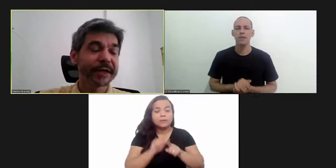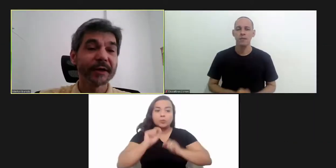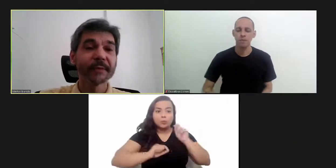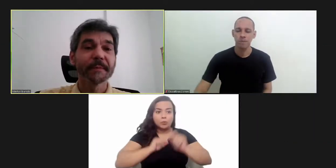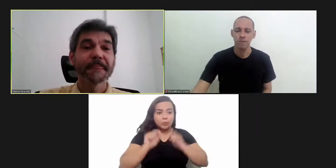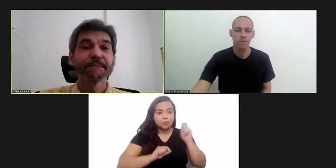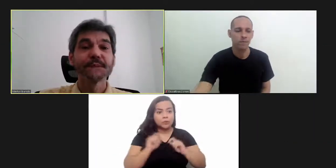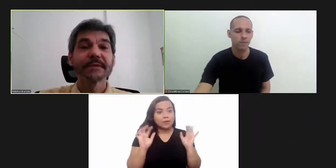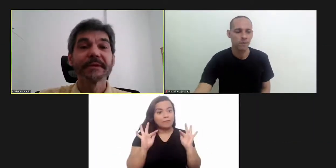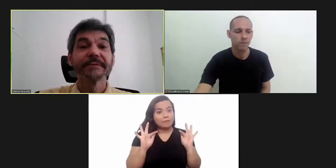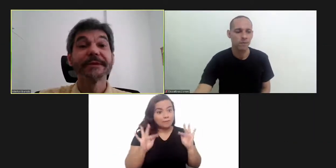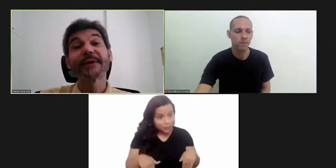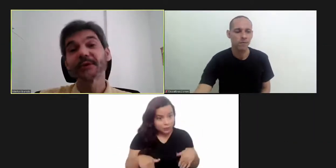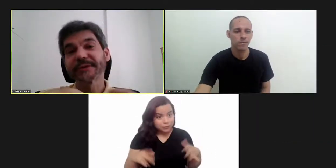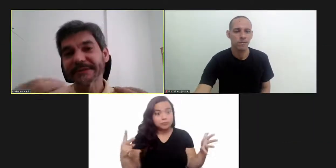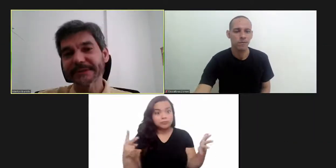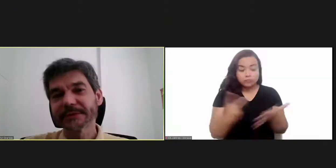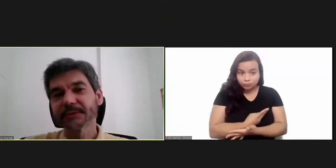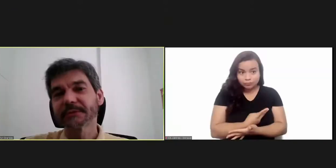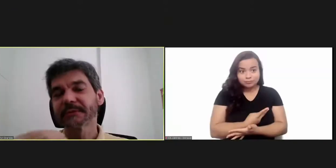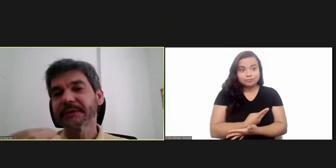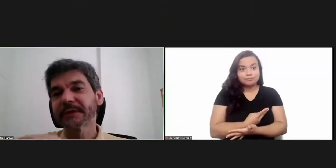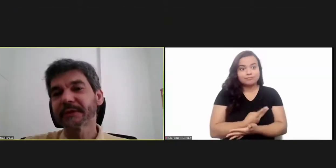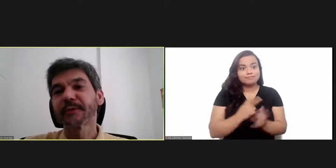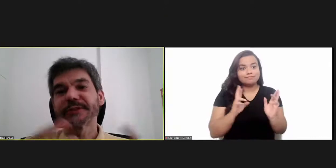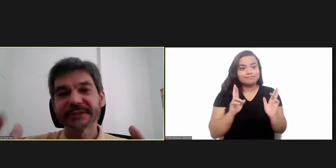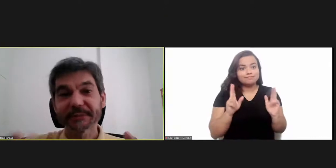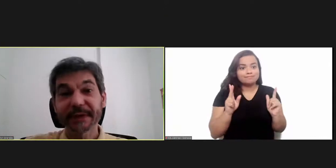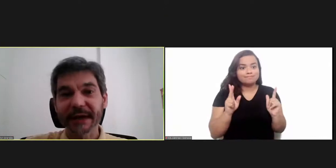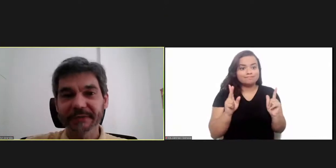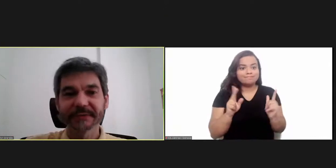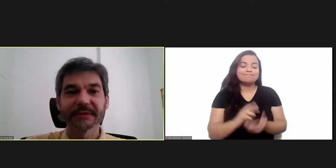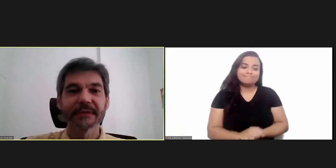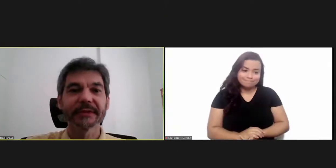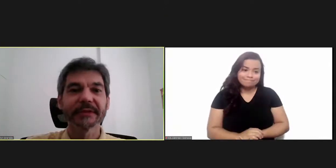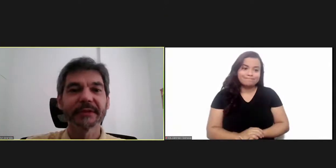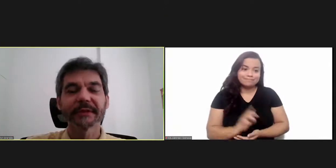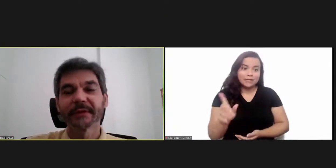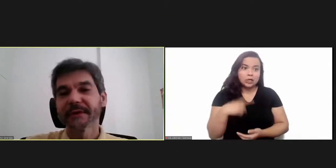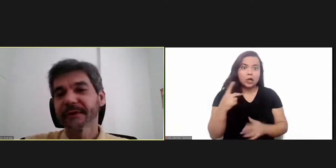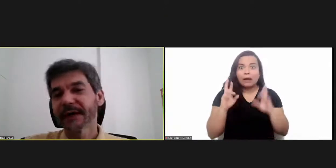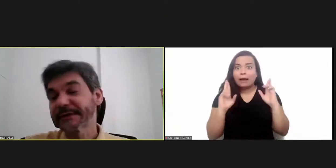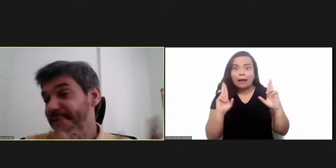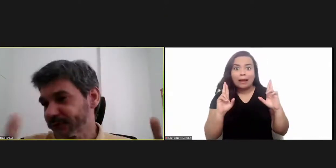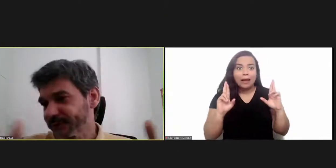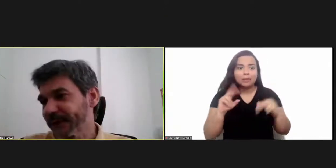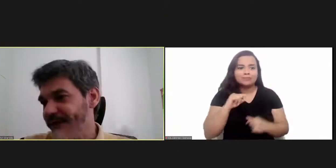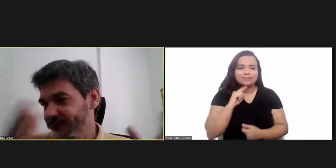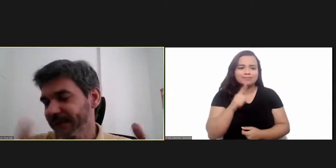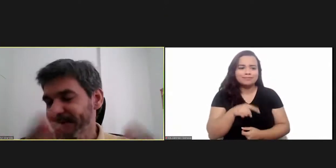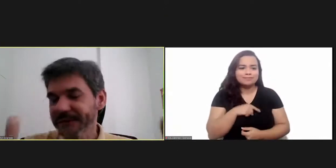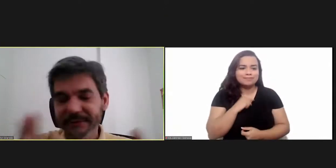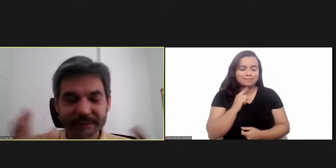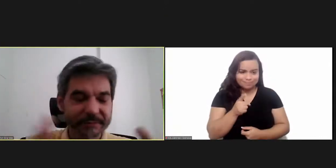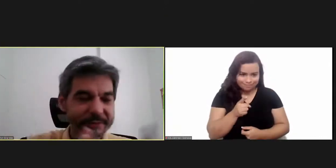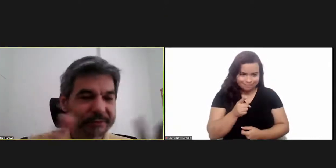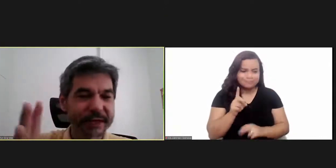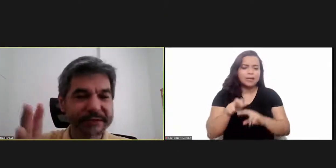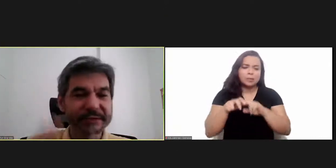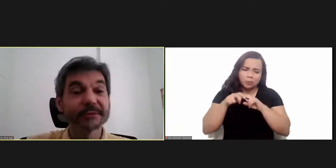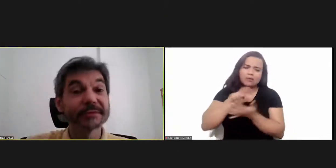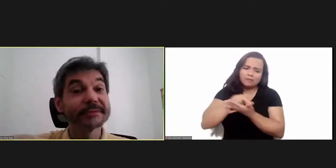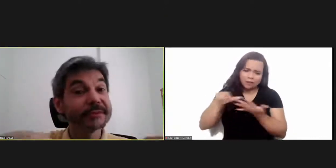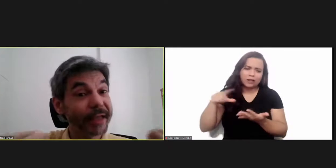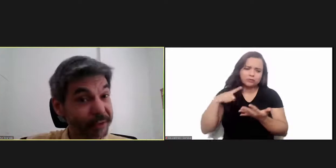university in san paulo at the end of the day the event did not happen as we expected or hope there are